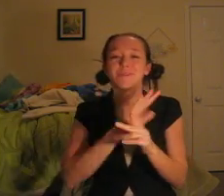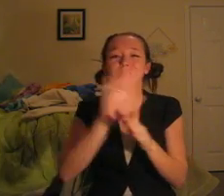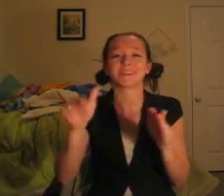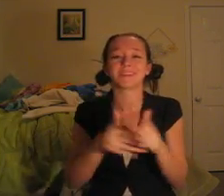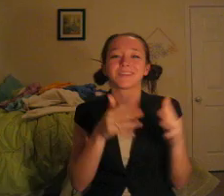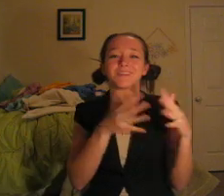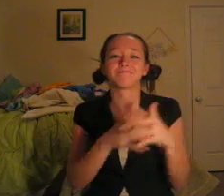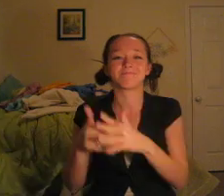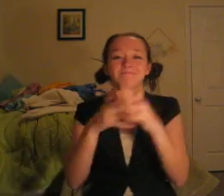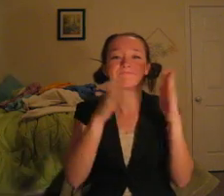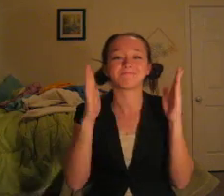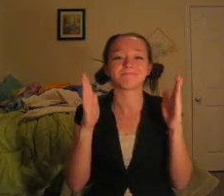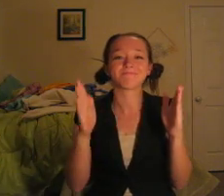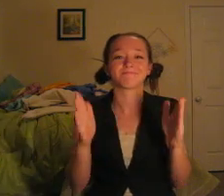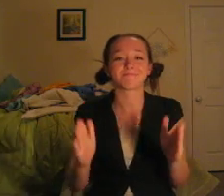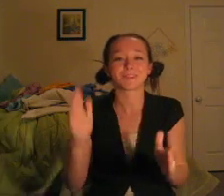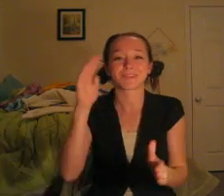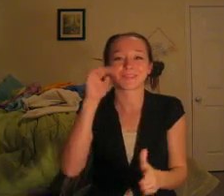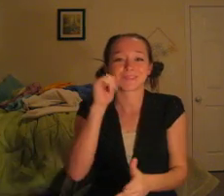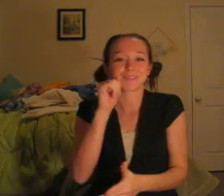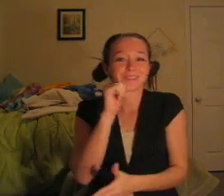perfect all-American girl